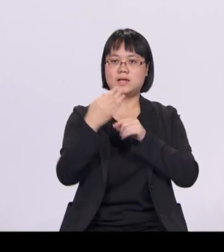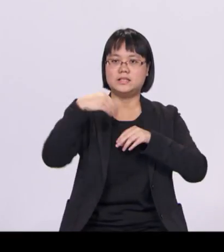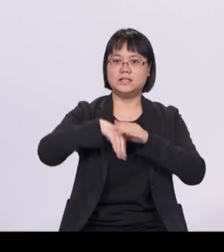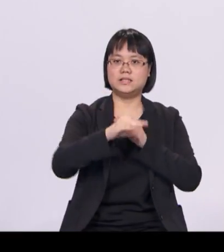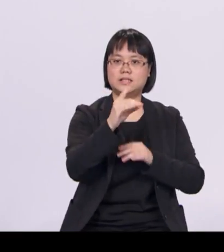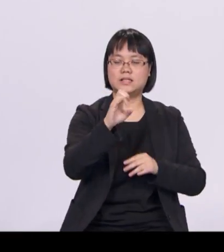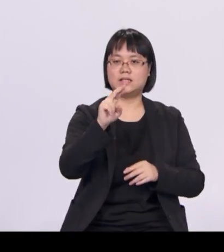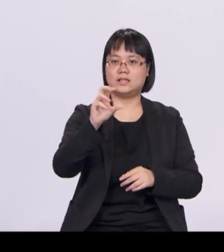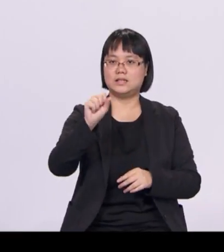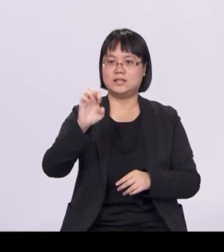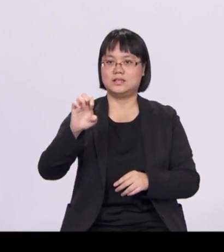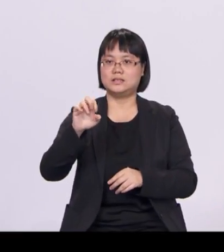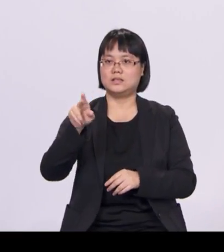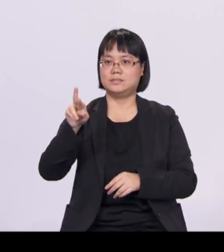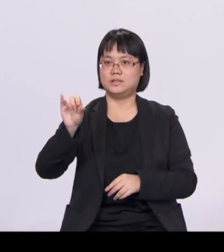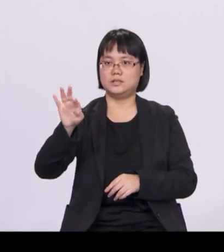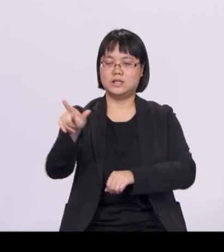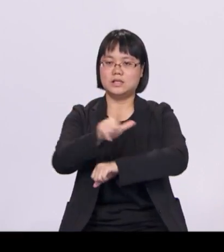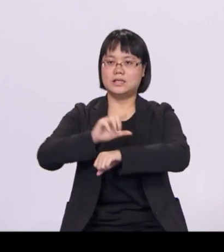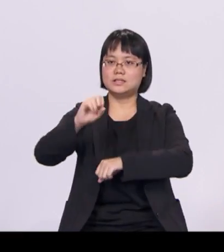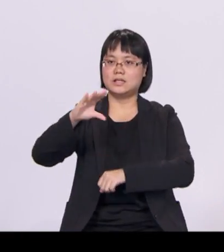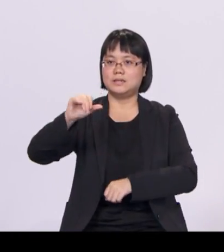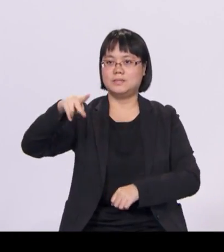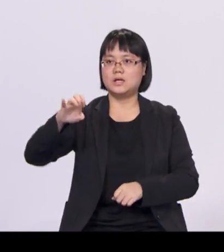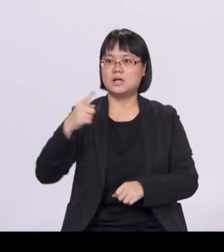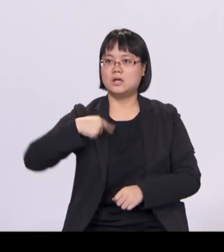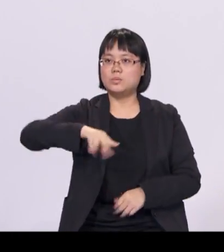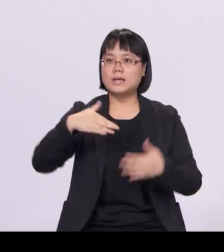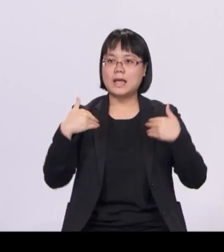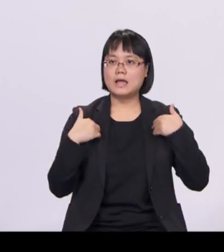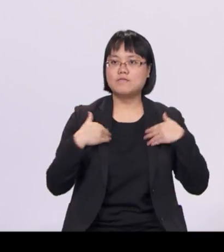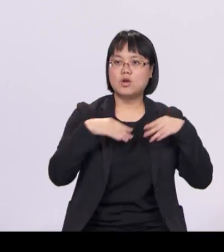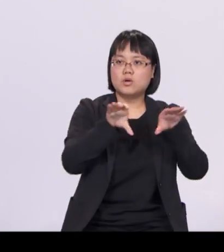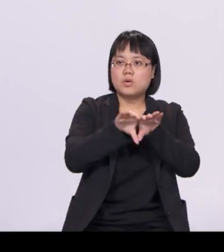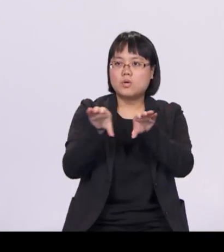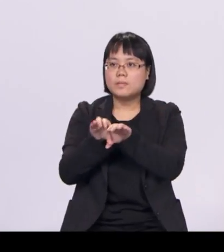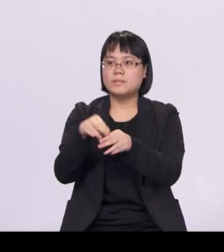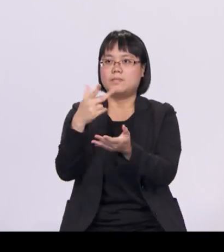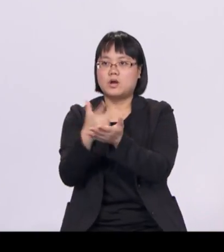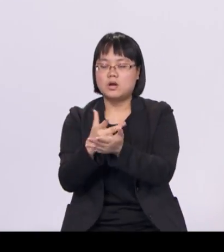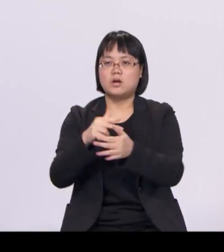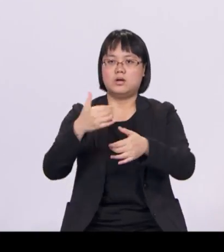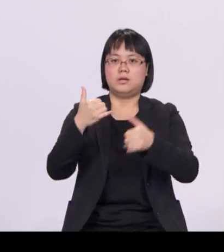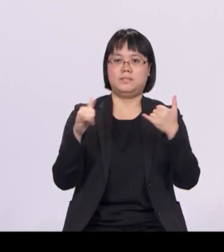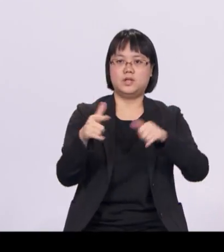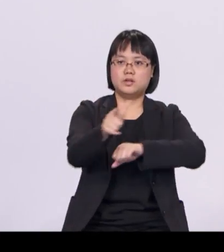estates with common spaces, parks and playgrounds, so that everyone has easy access to amenities and public spaces.